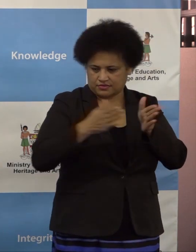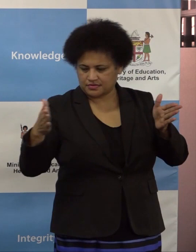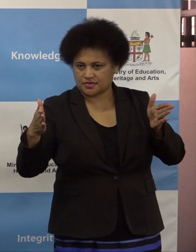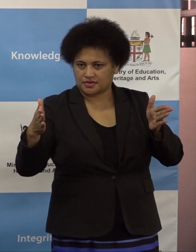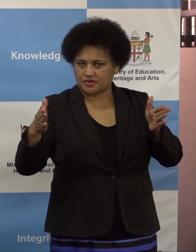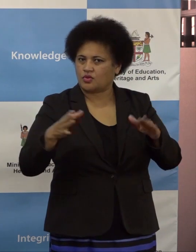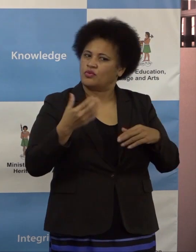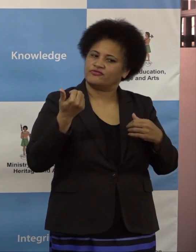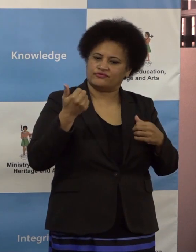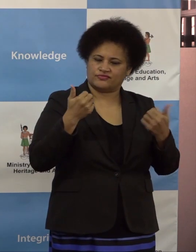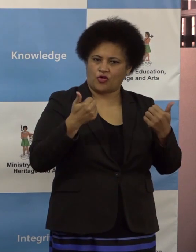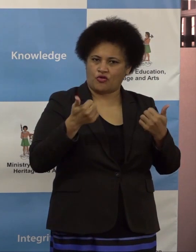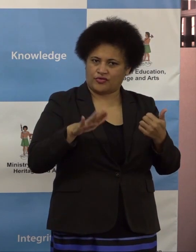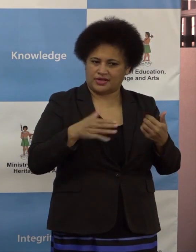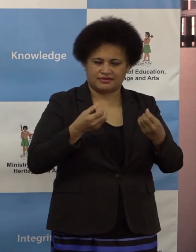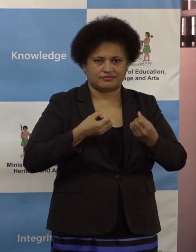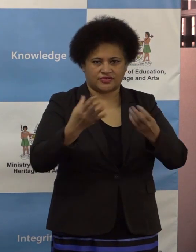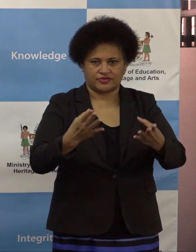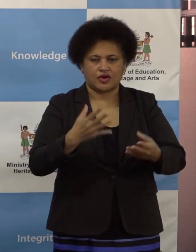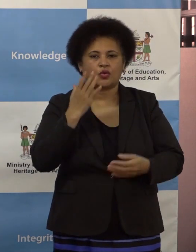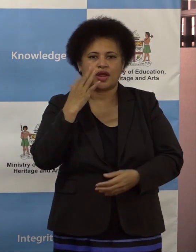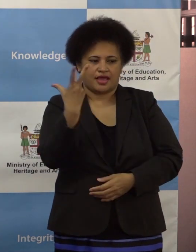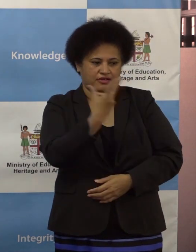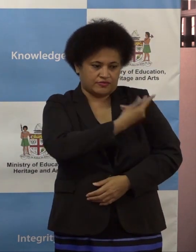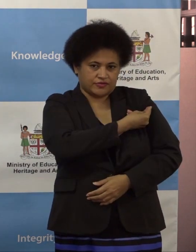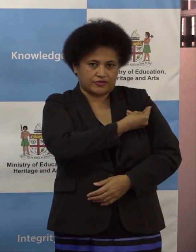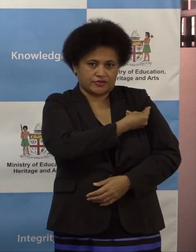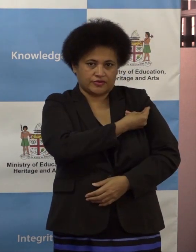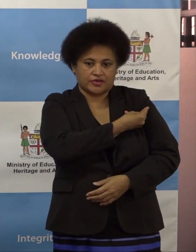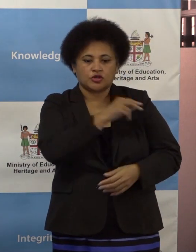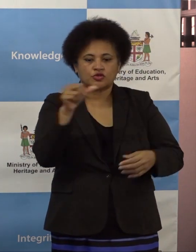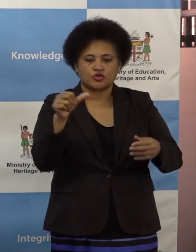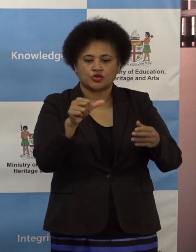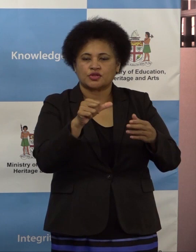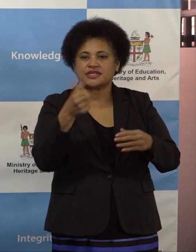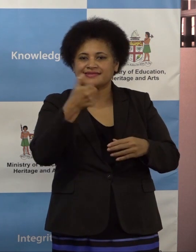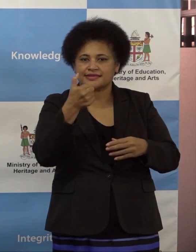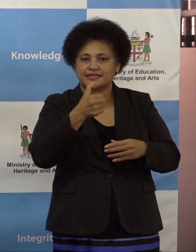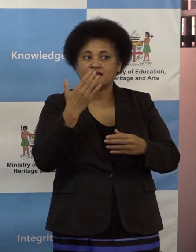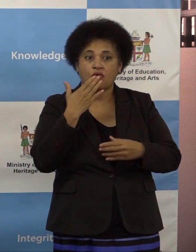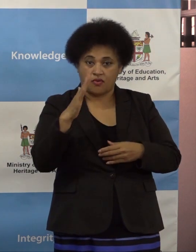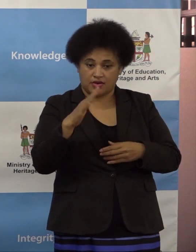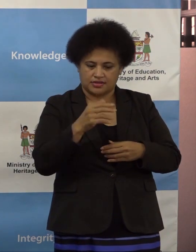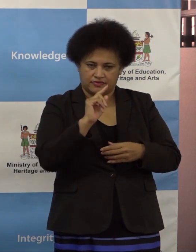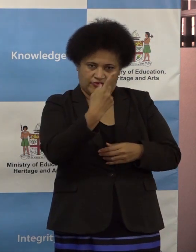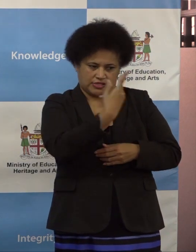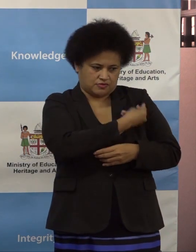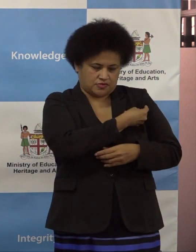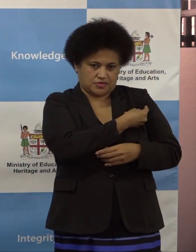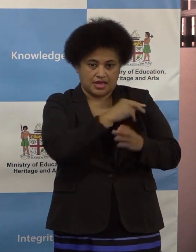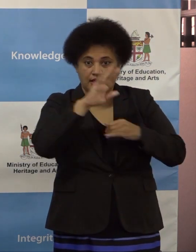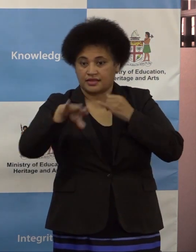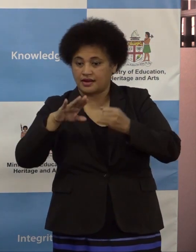already set that they had to have their first jab by 16th August and the last jab by October